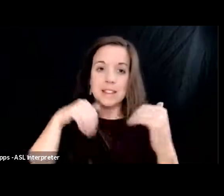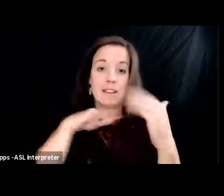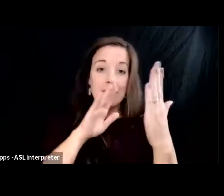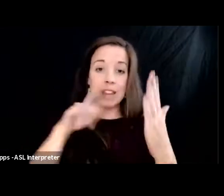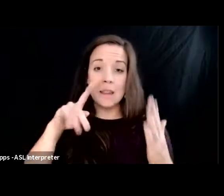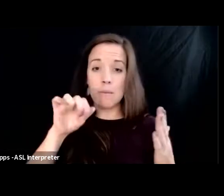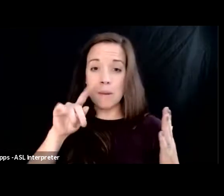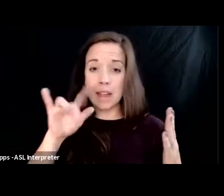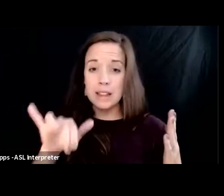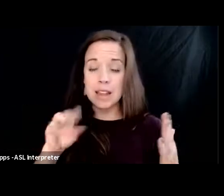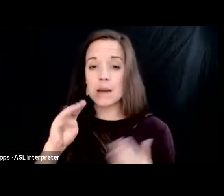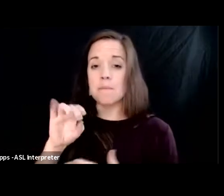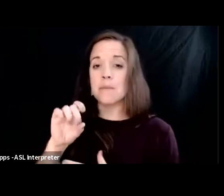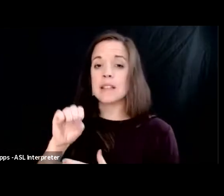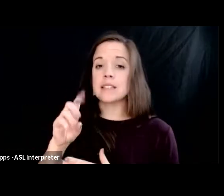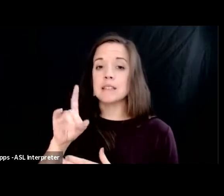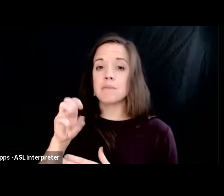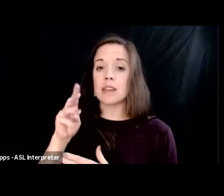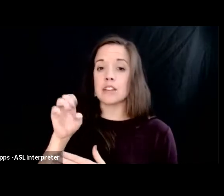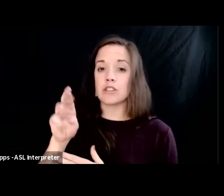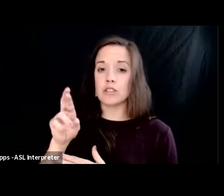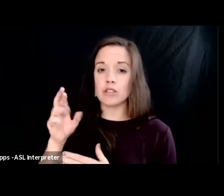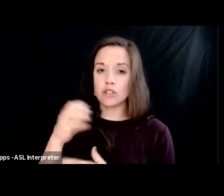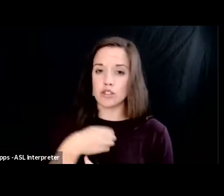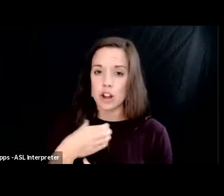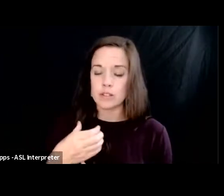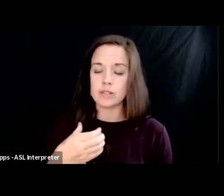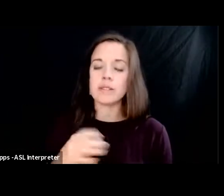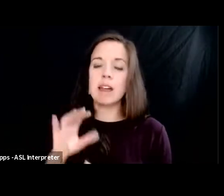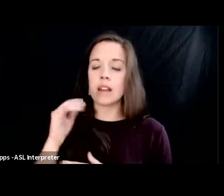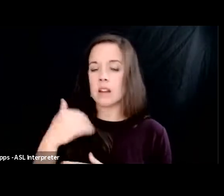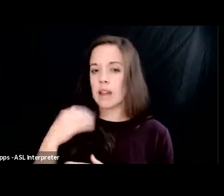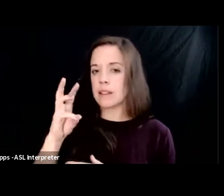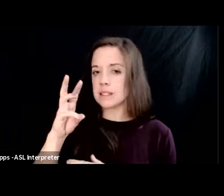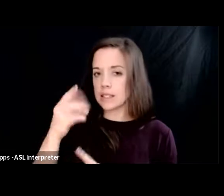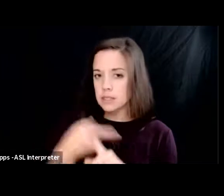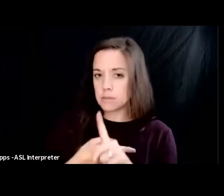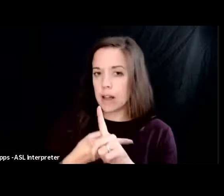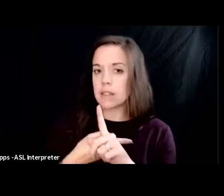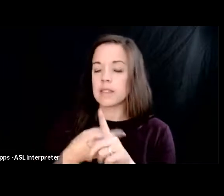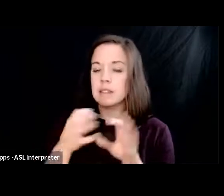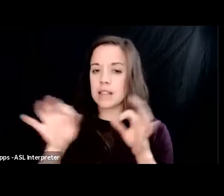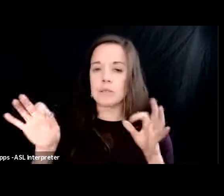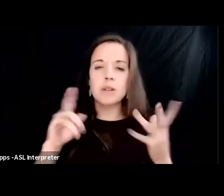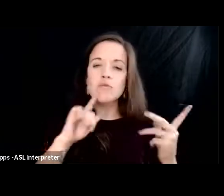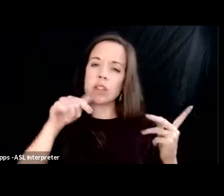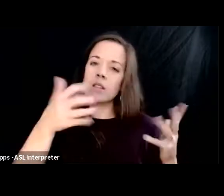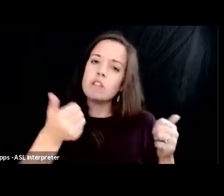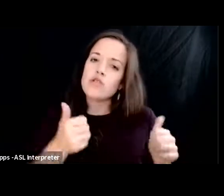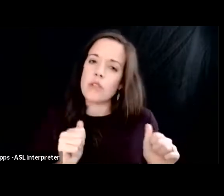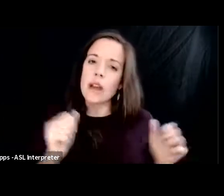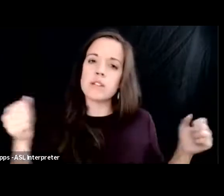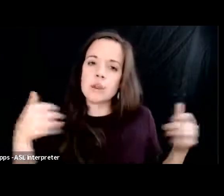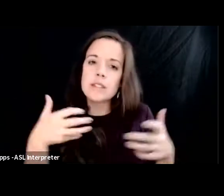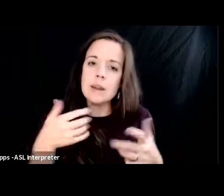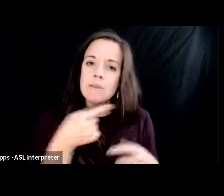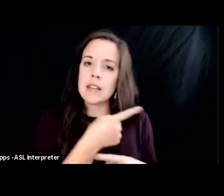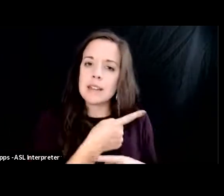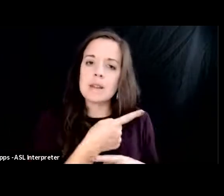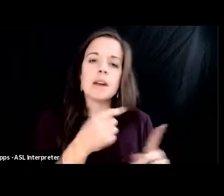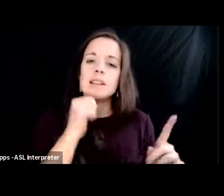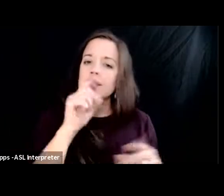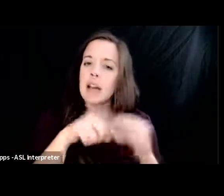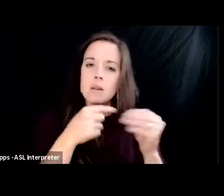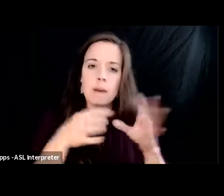misdemeanor charges that carried a maximum six-month sentence but again this is designed to punish and intimidate not it's not about